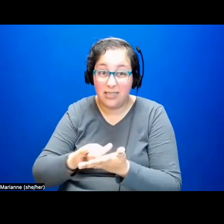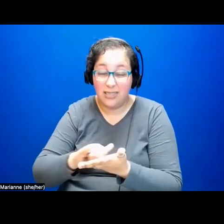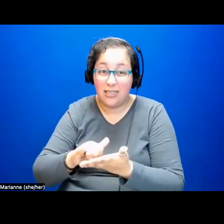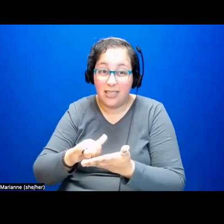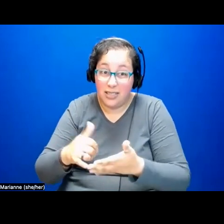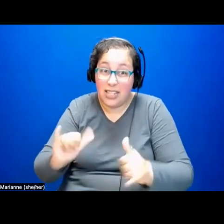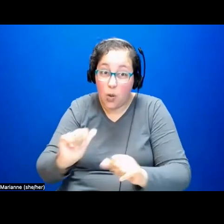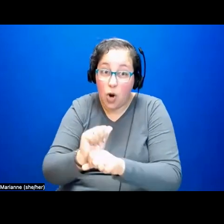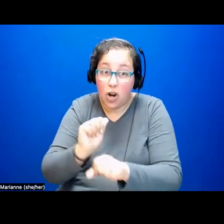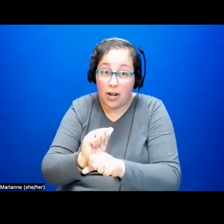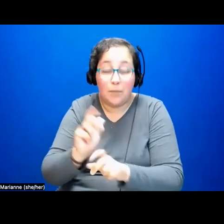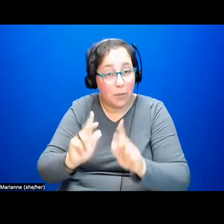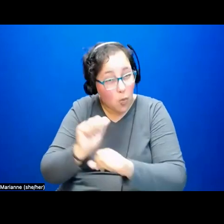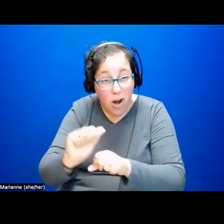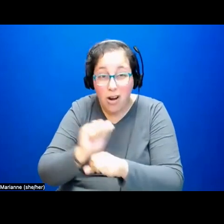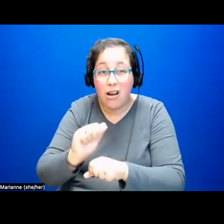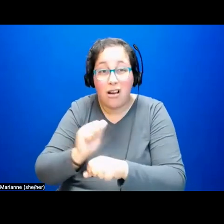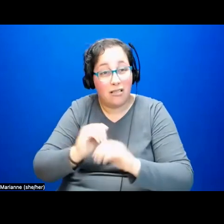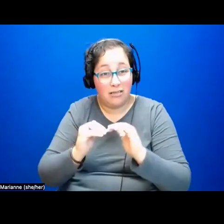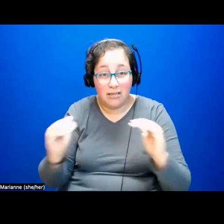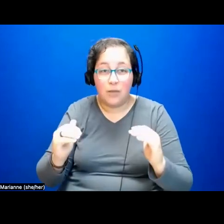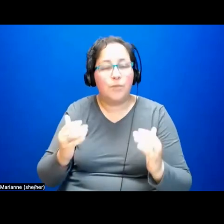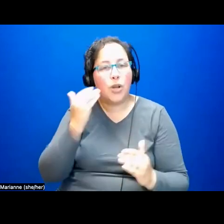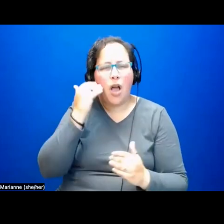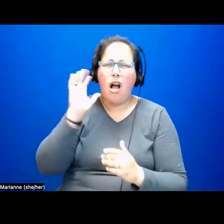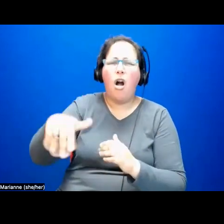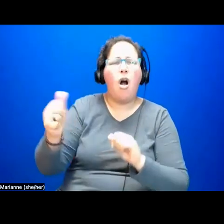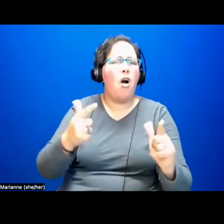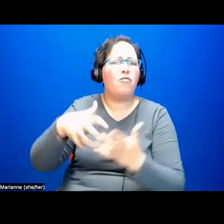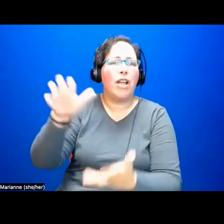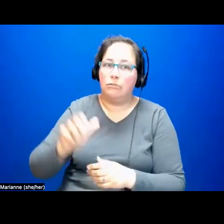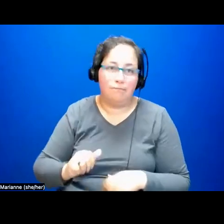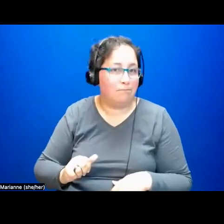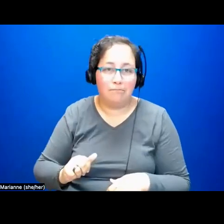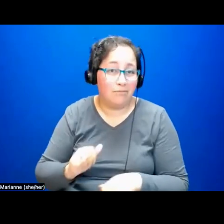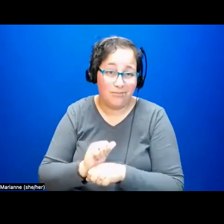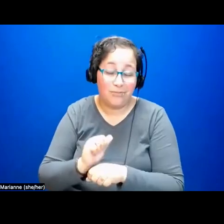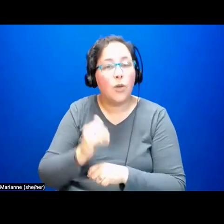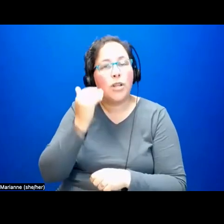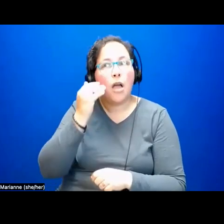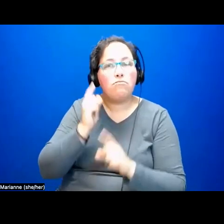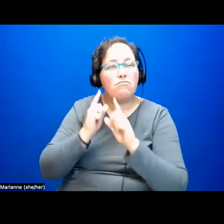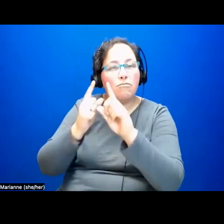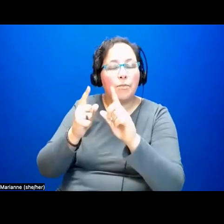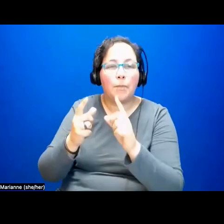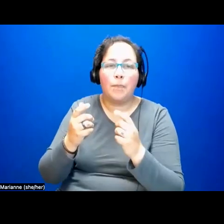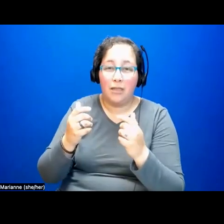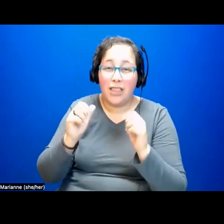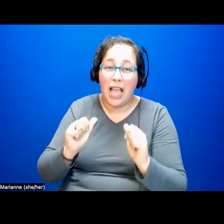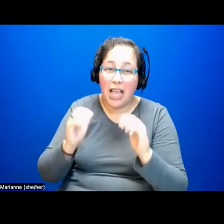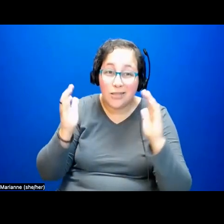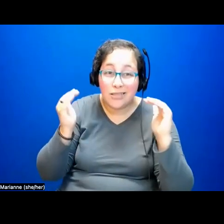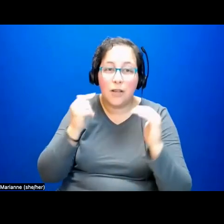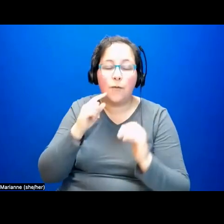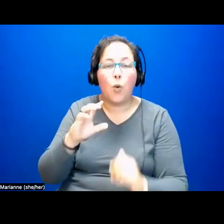while we think that municipalism has a lot of promise, we also want to explore the